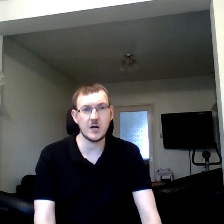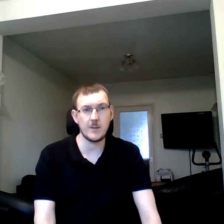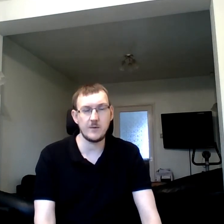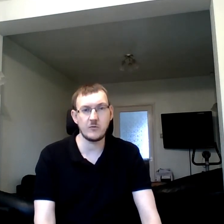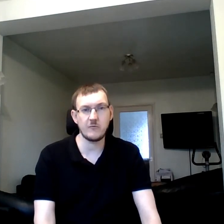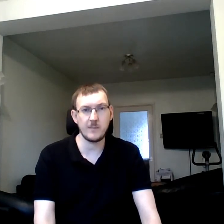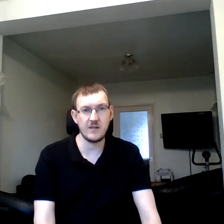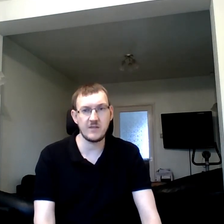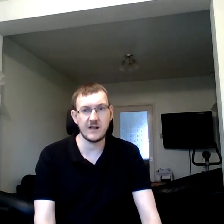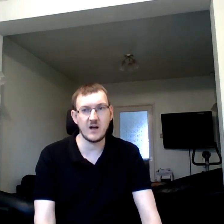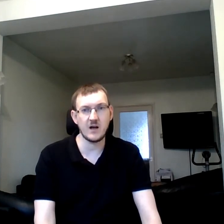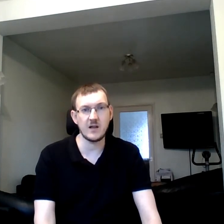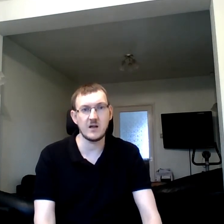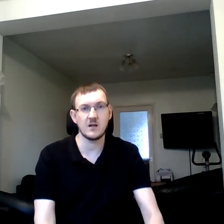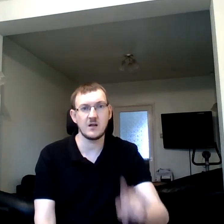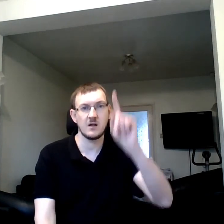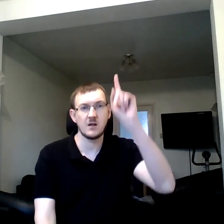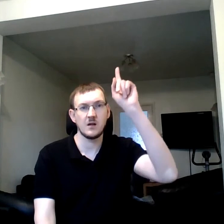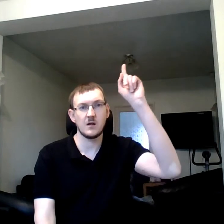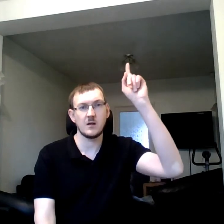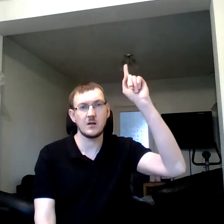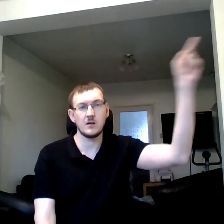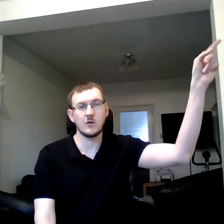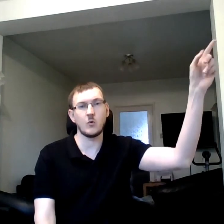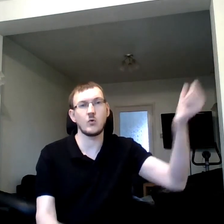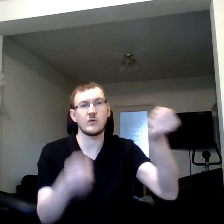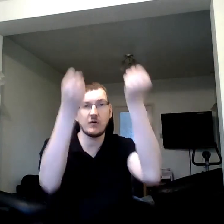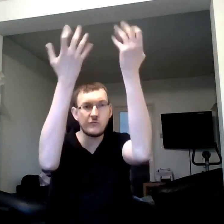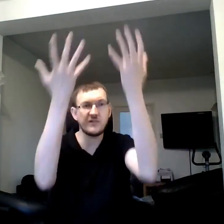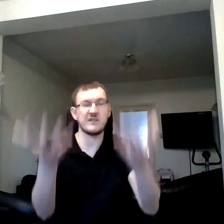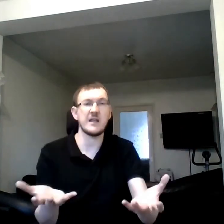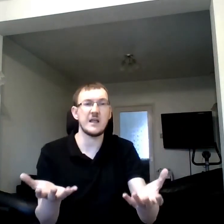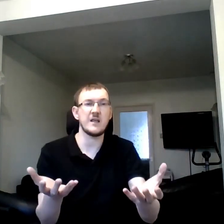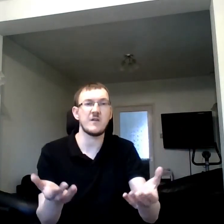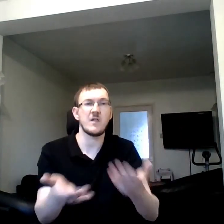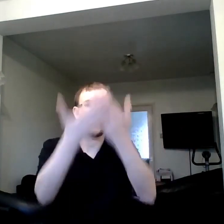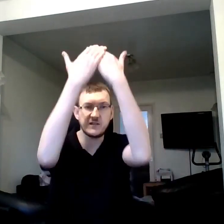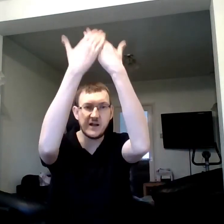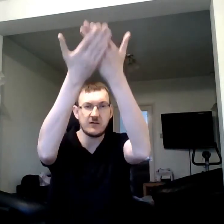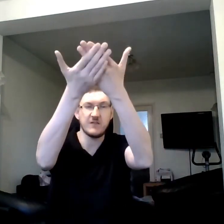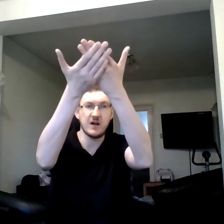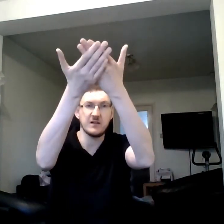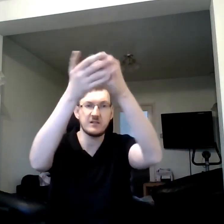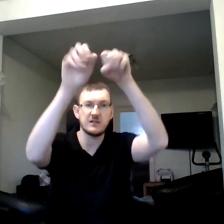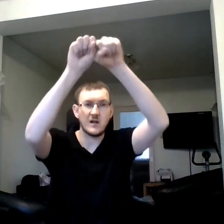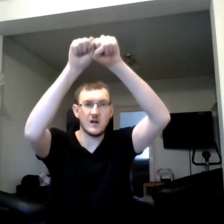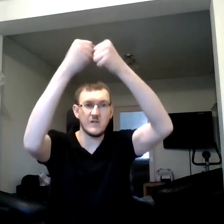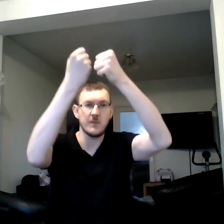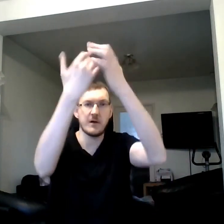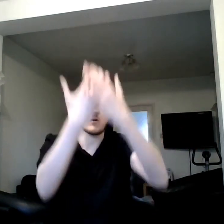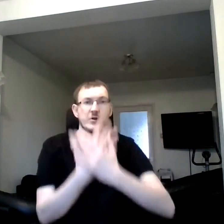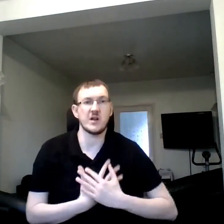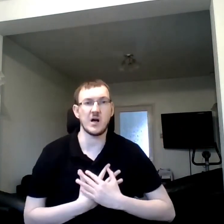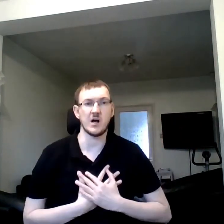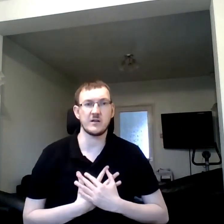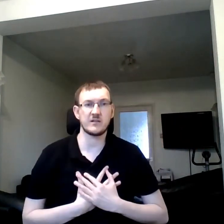time you would repeat the line lord receive the sacrifice of a broken heart